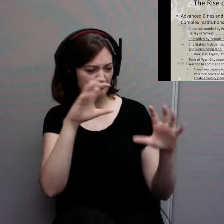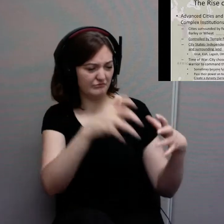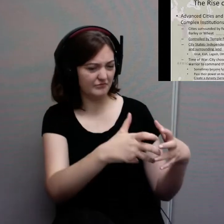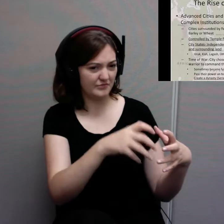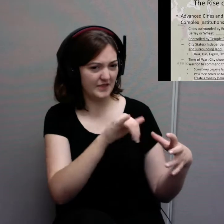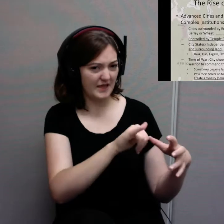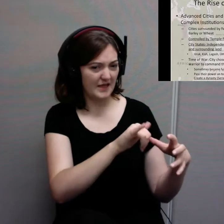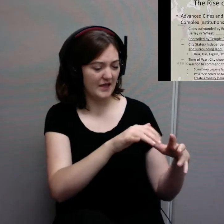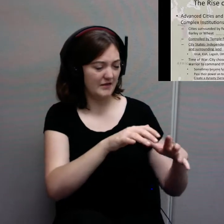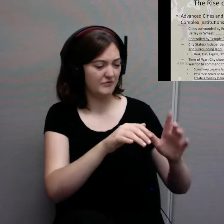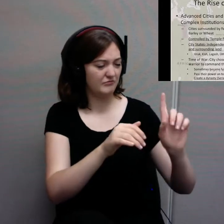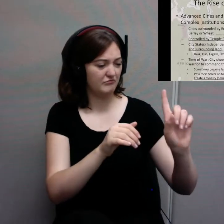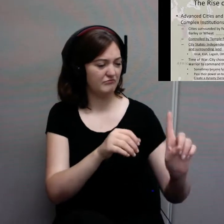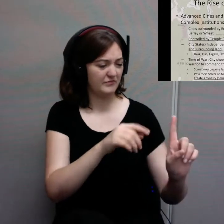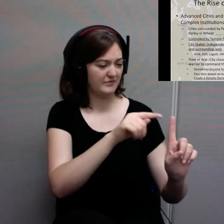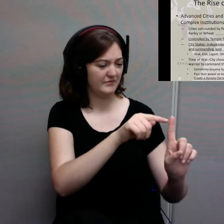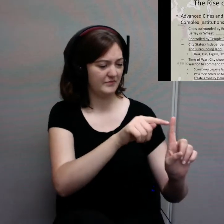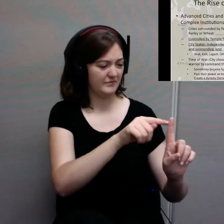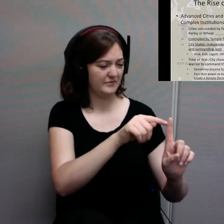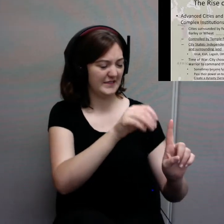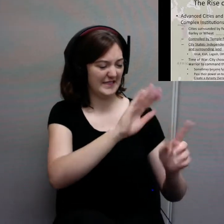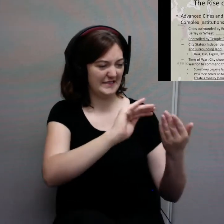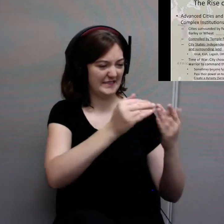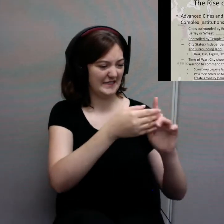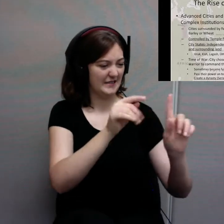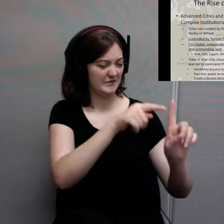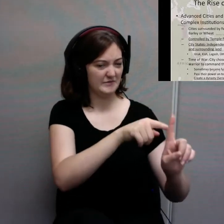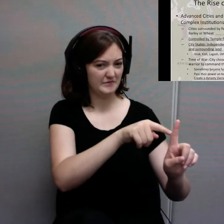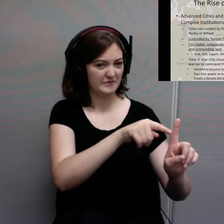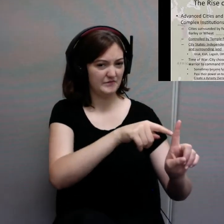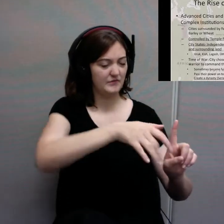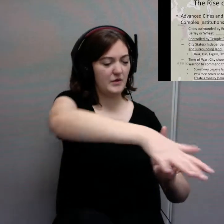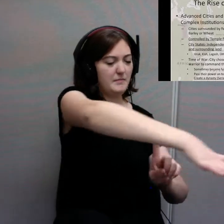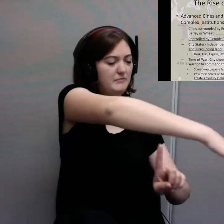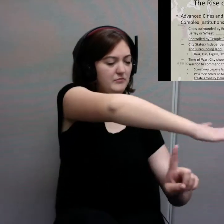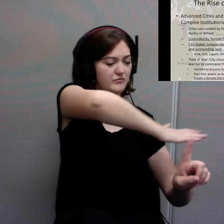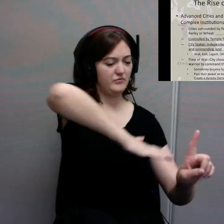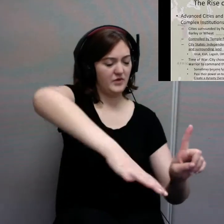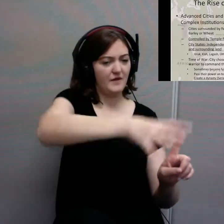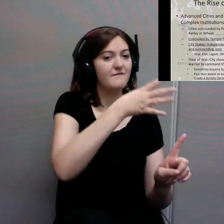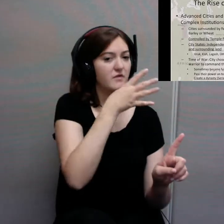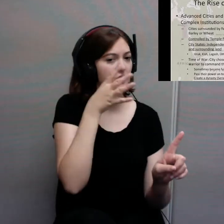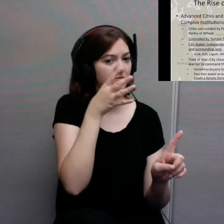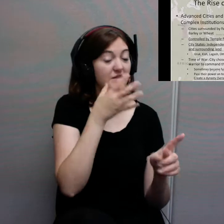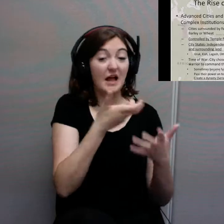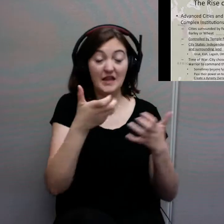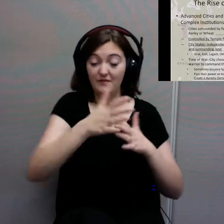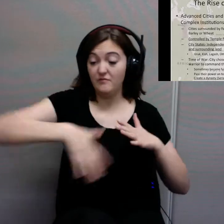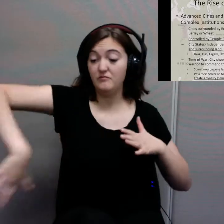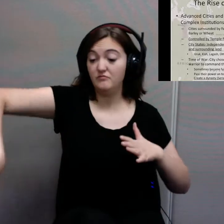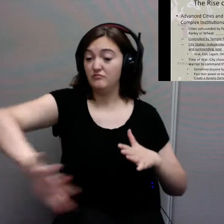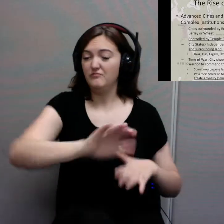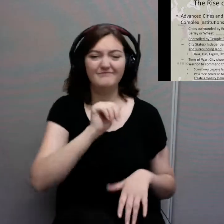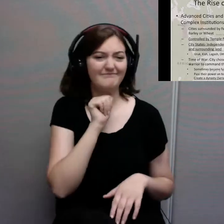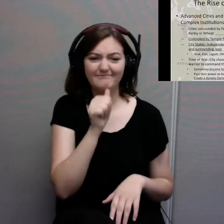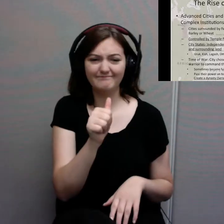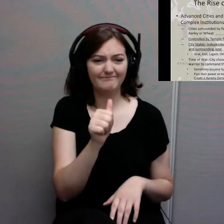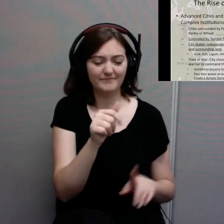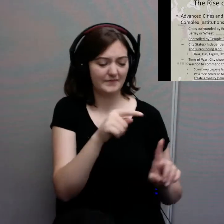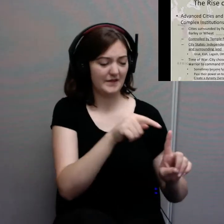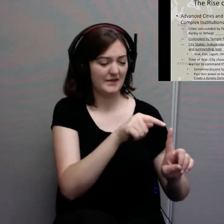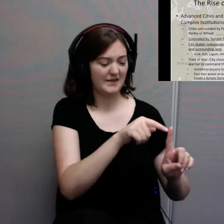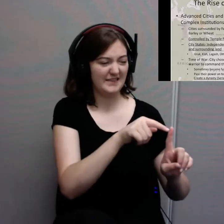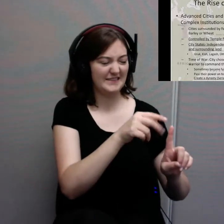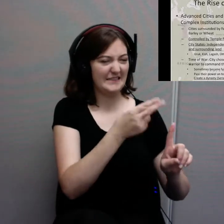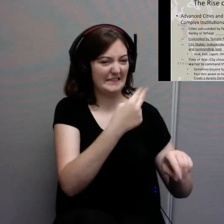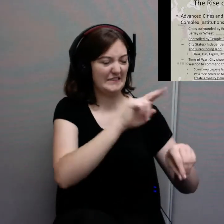a whole lot of territory. But it's a country, it's a nation of its own that is centered around